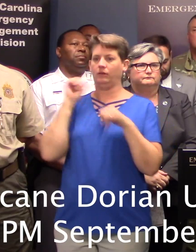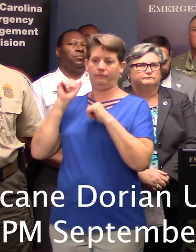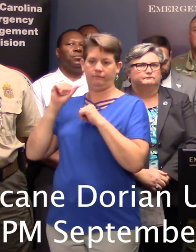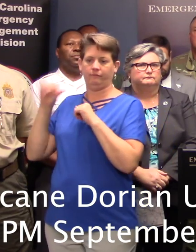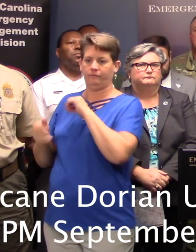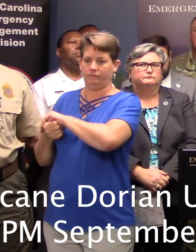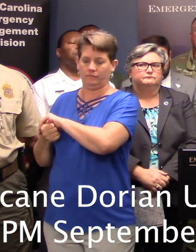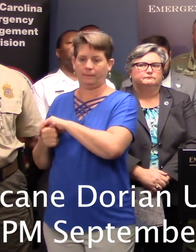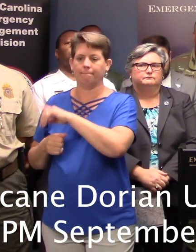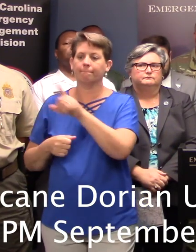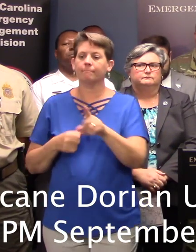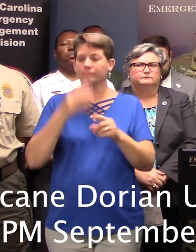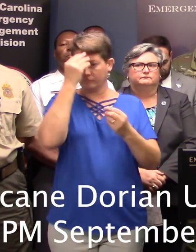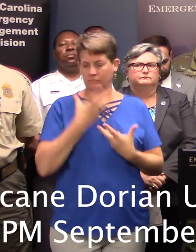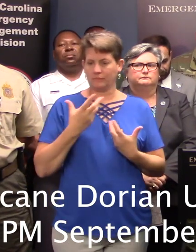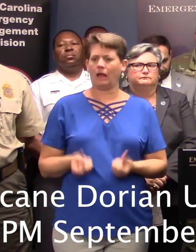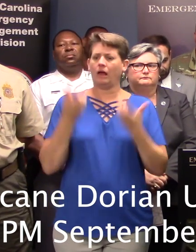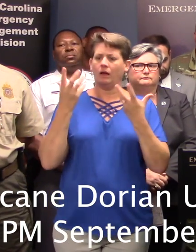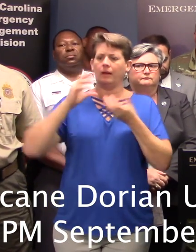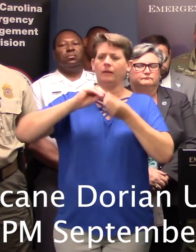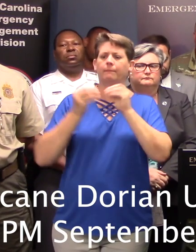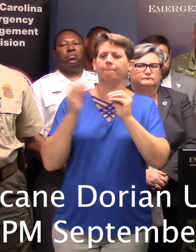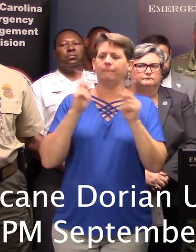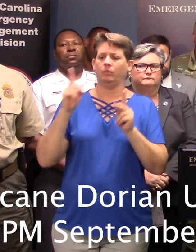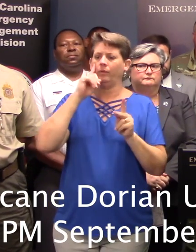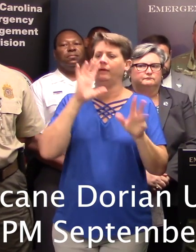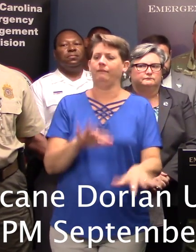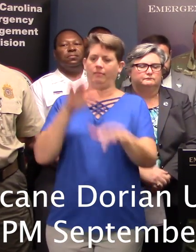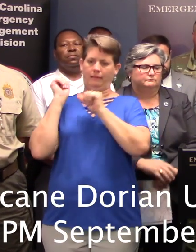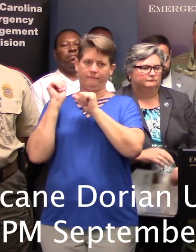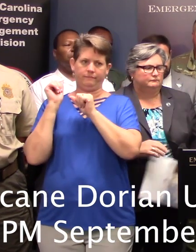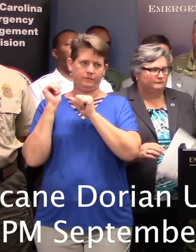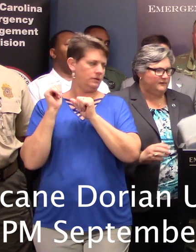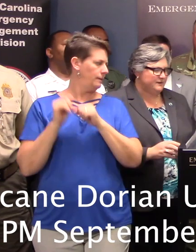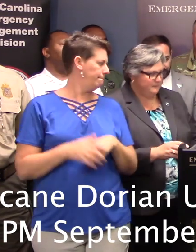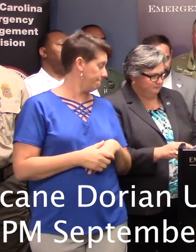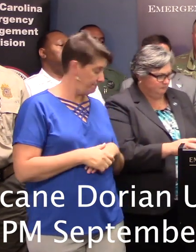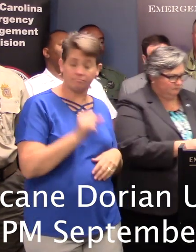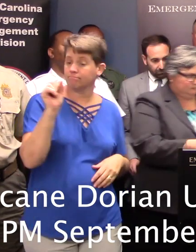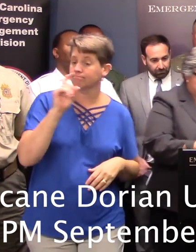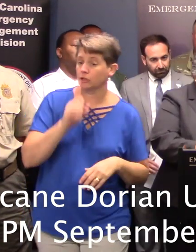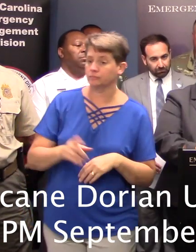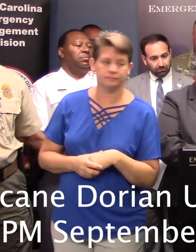Can we get an update on evacuees, number of people we think have left the coast? Yes.